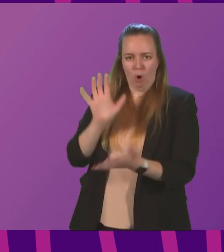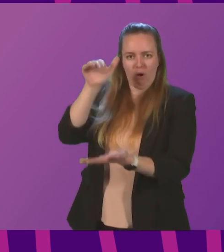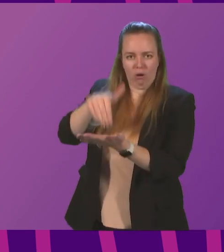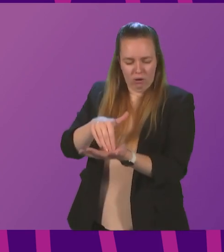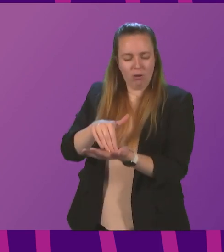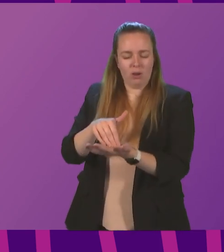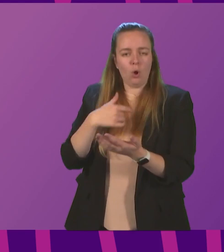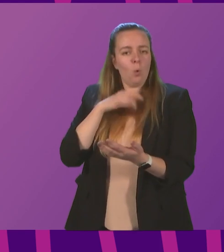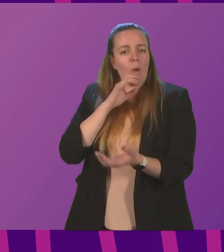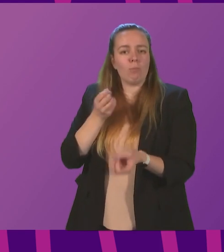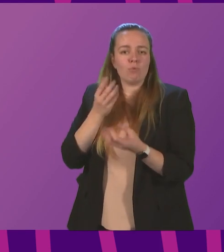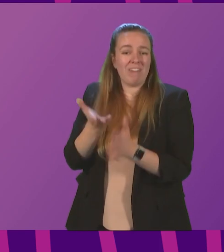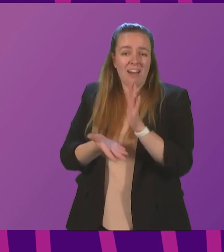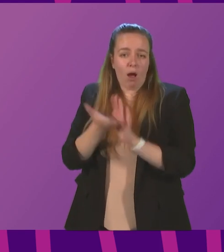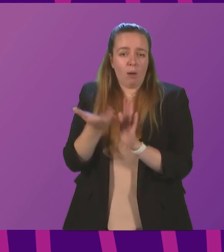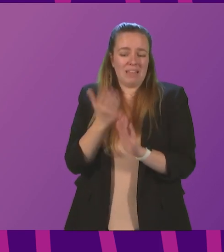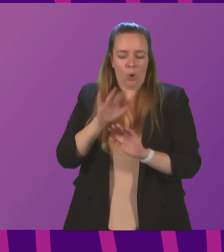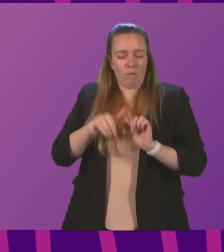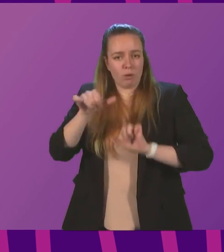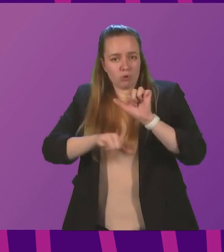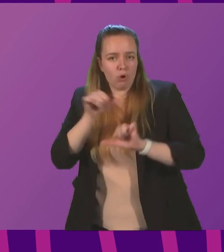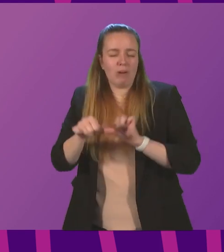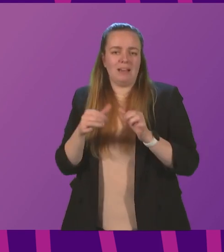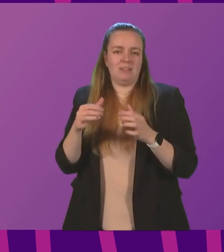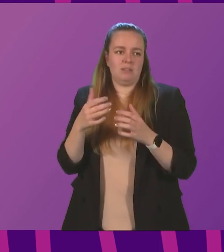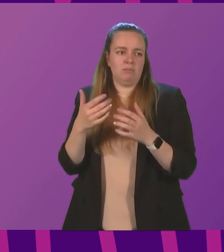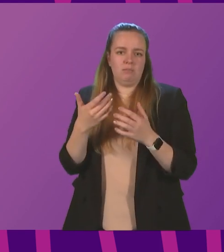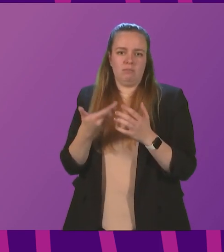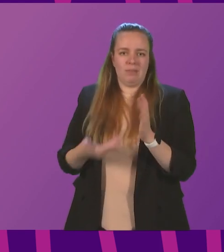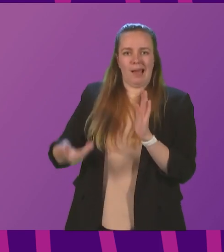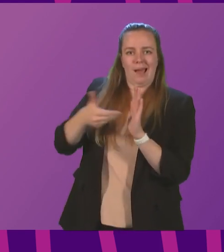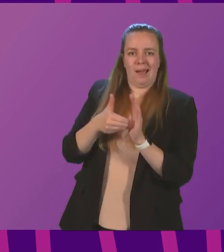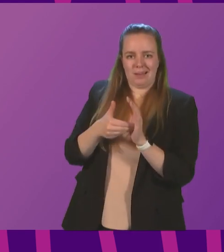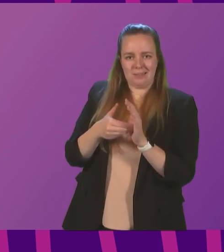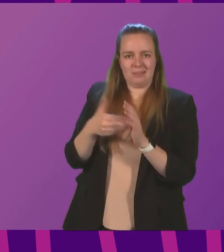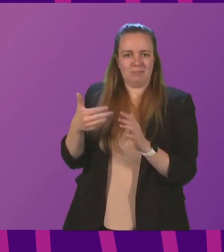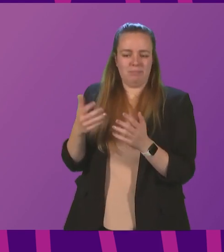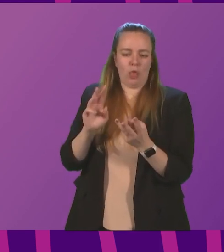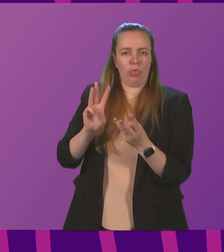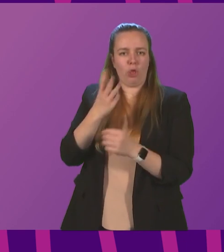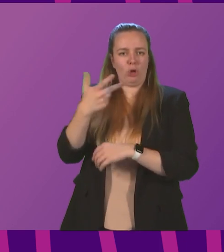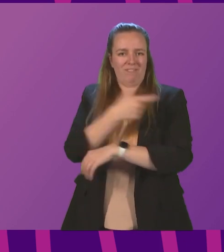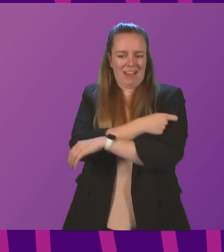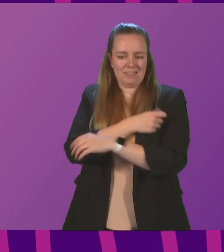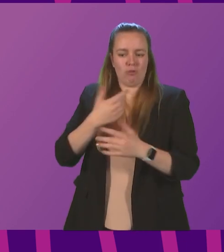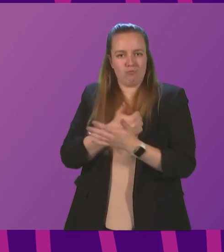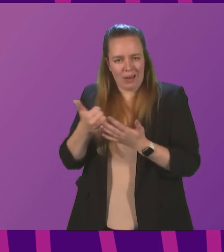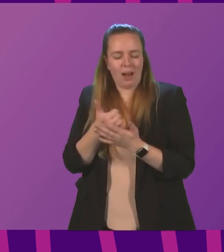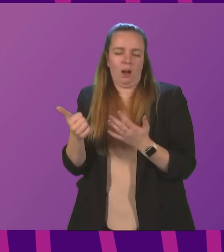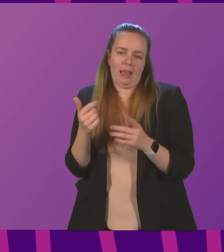are visiting. We will provide updates on progress with the incorporation of booster vaccines regularly and as soon as possible.